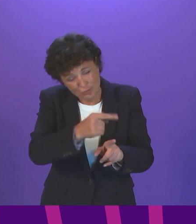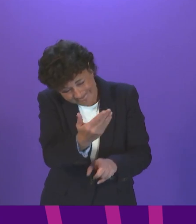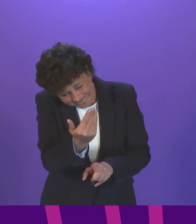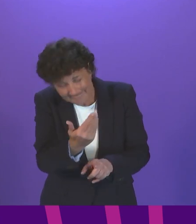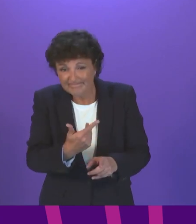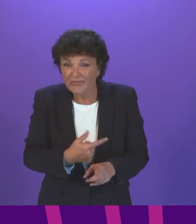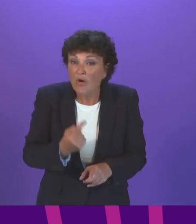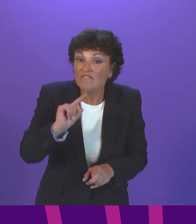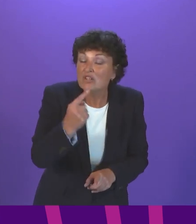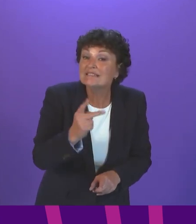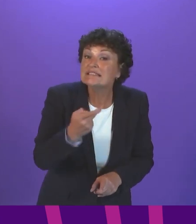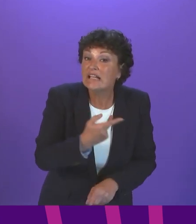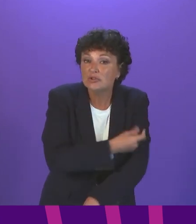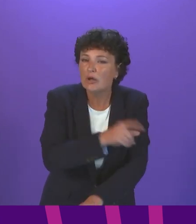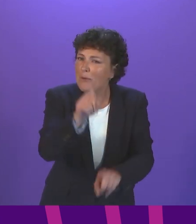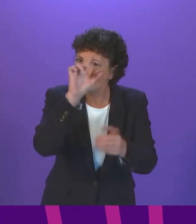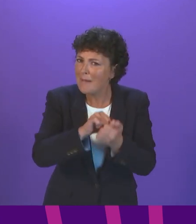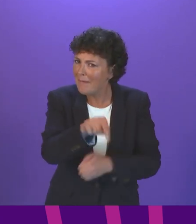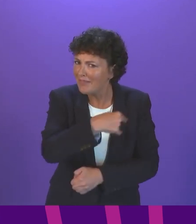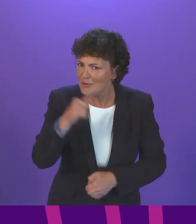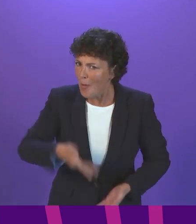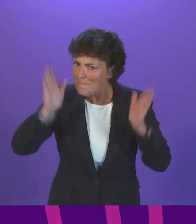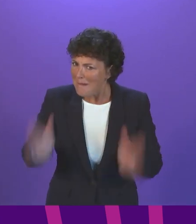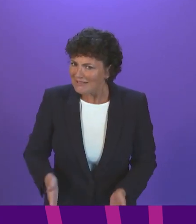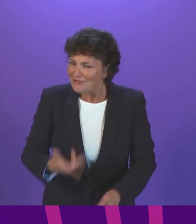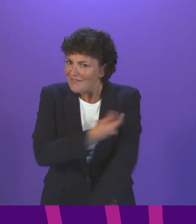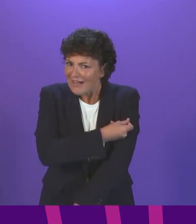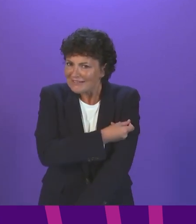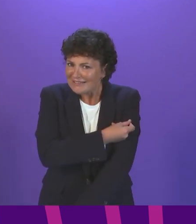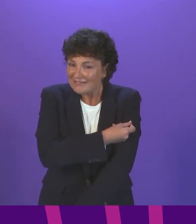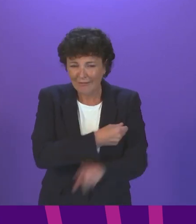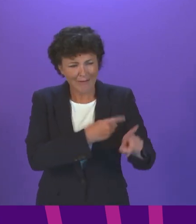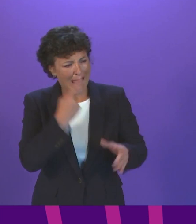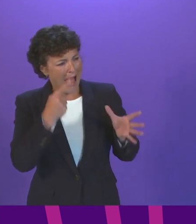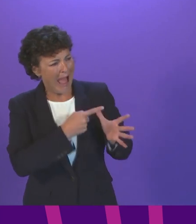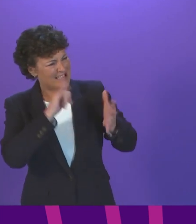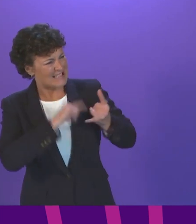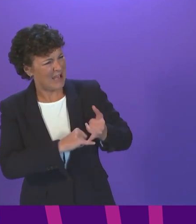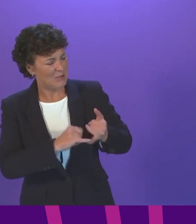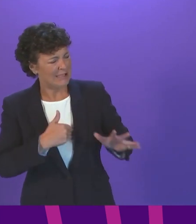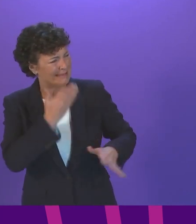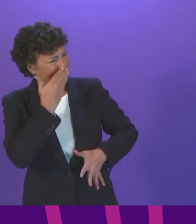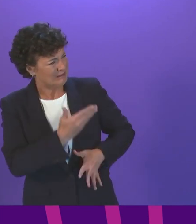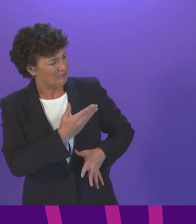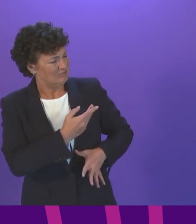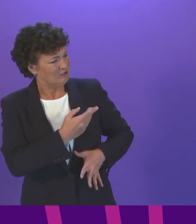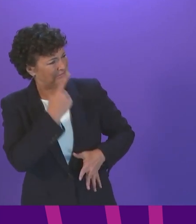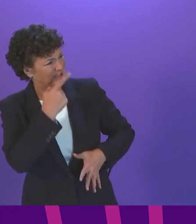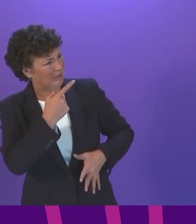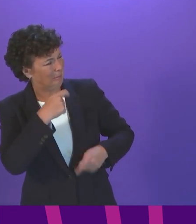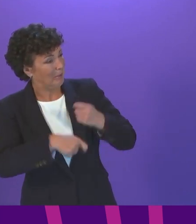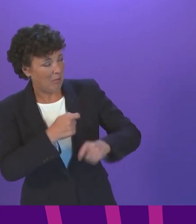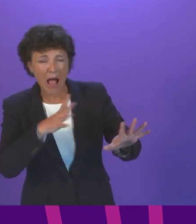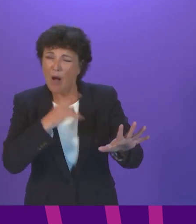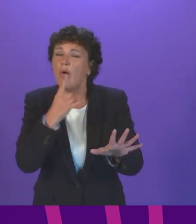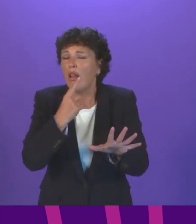come forward. But this is not a mandatory vaccination programme. And Anasarwar appears to be, again, getting himself into the position where he has, and